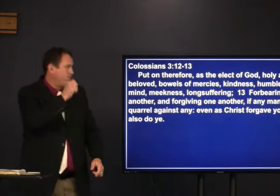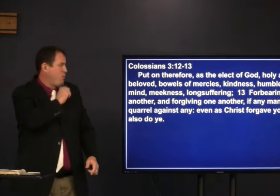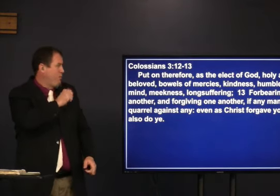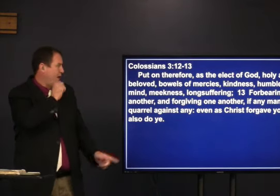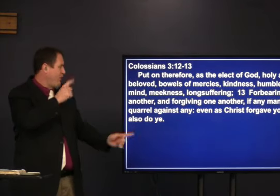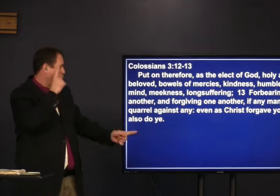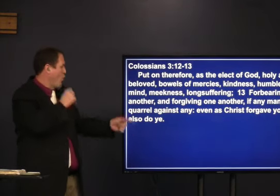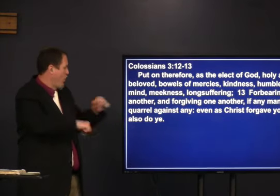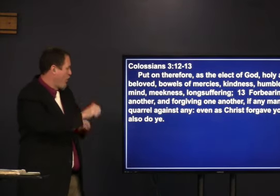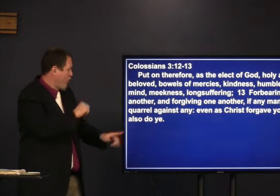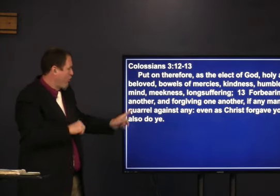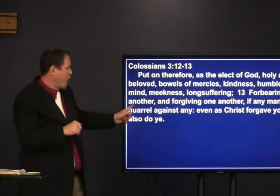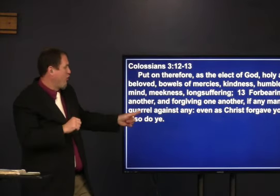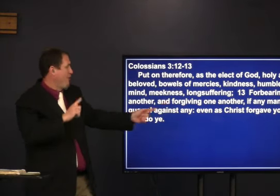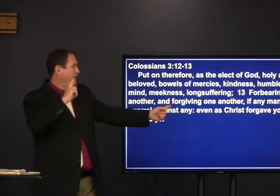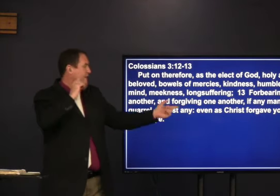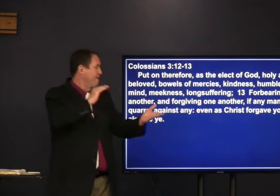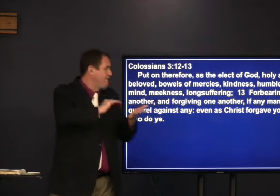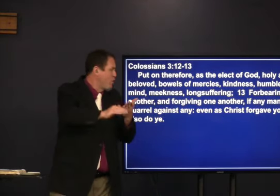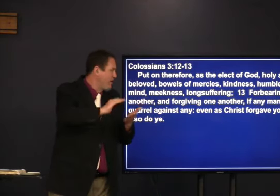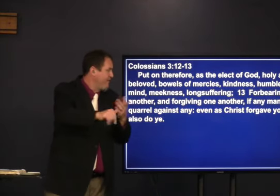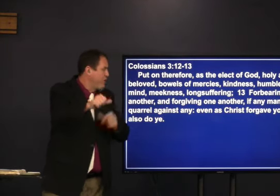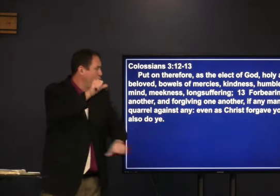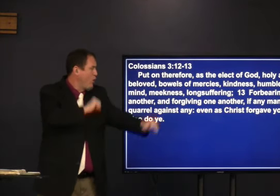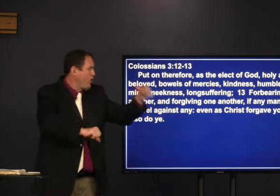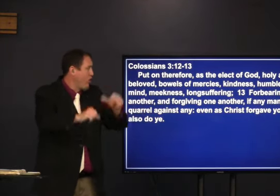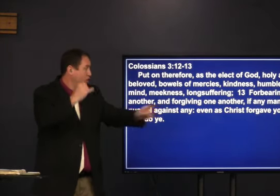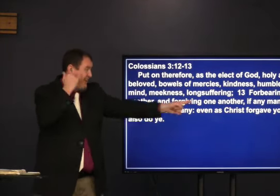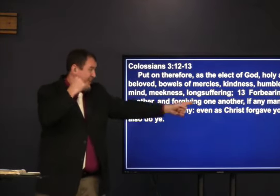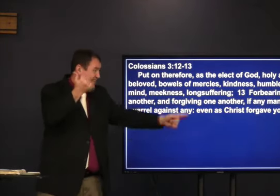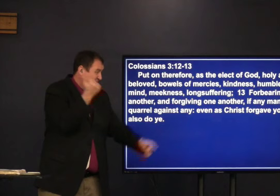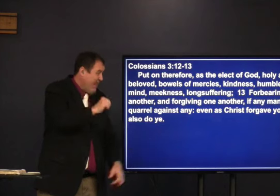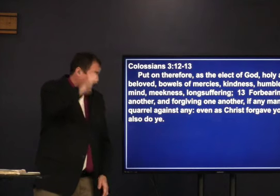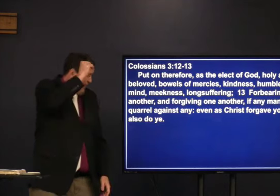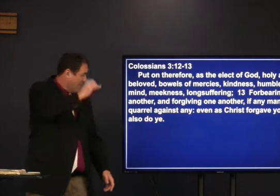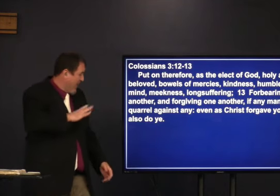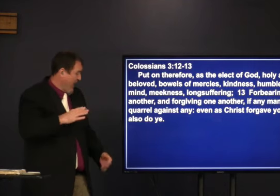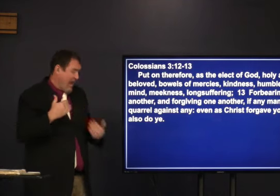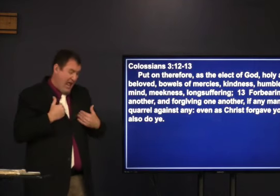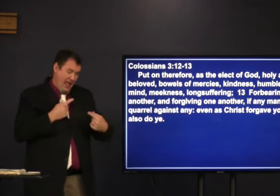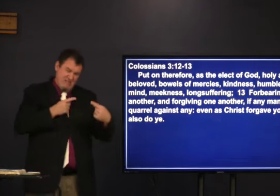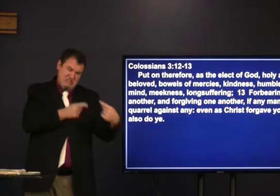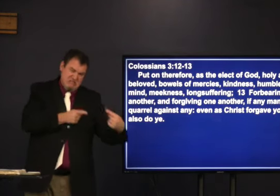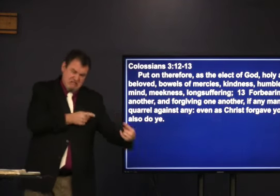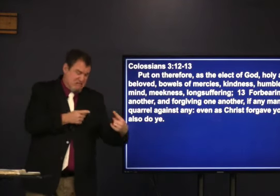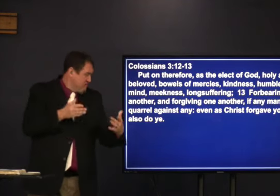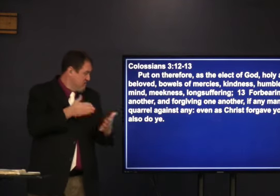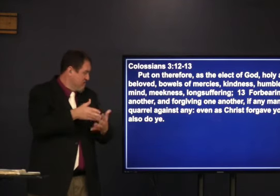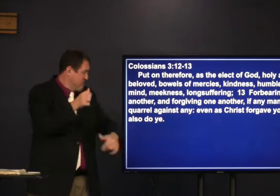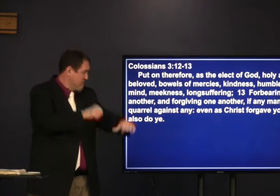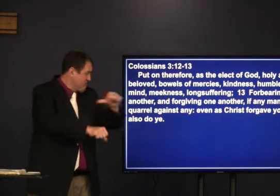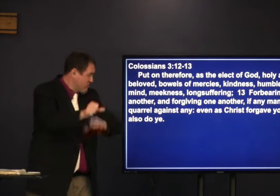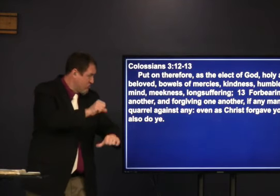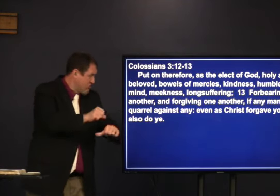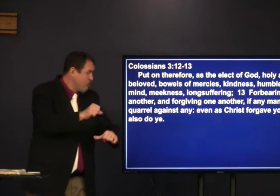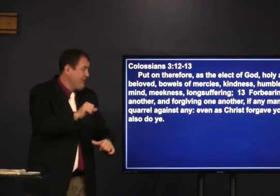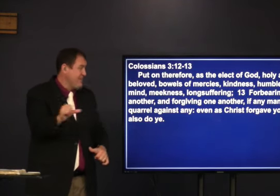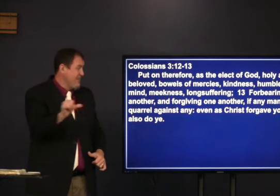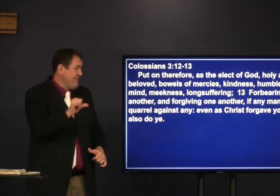Forbearing one another. And forgiving one another. If any man have a quarrel against